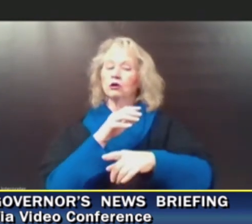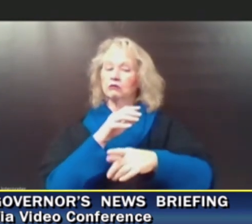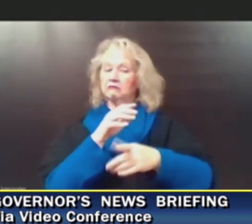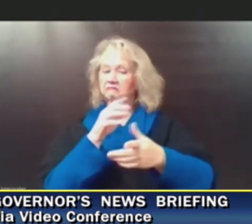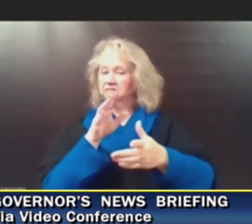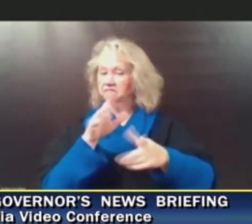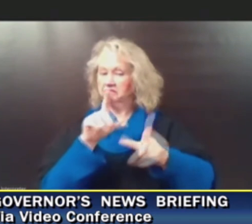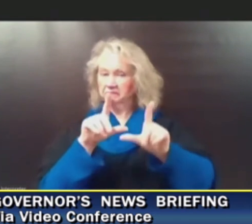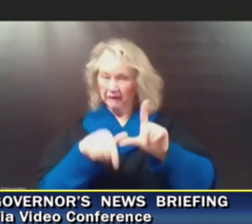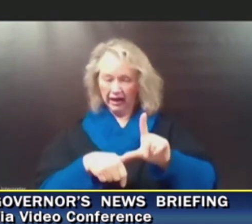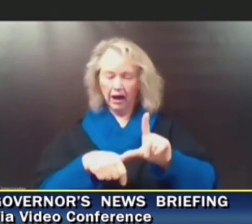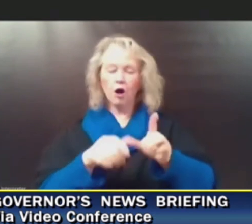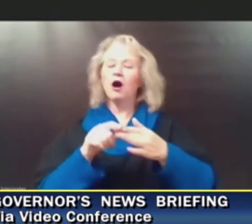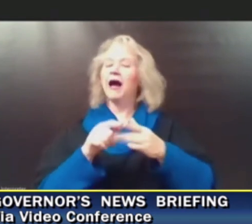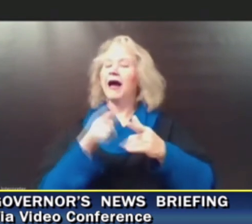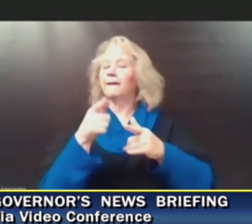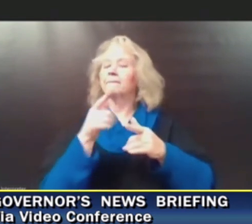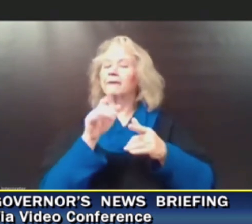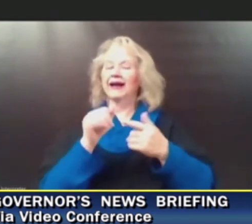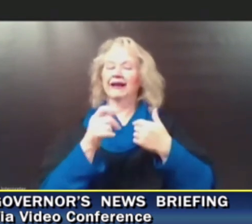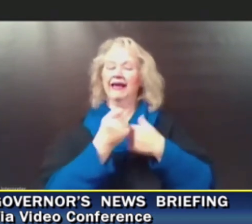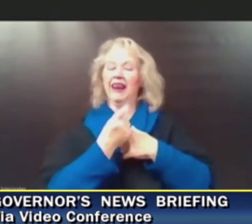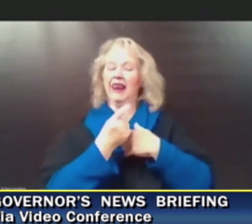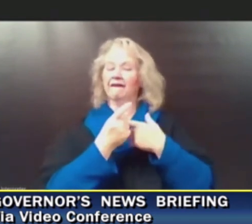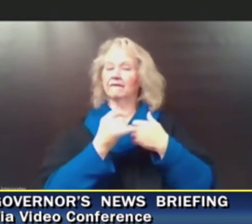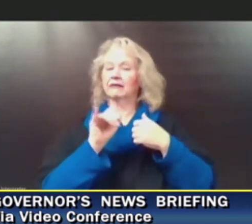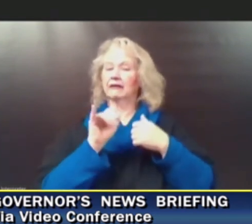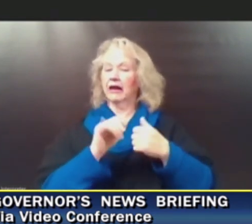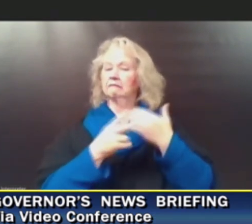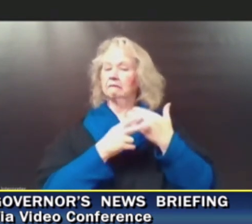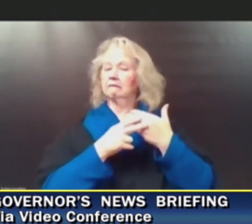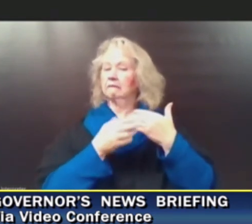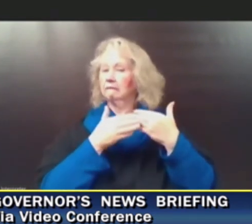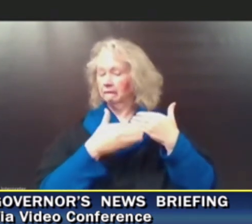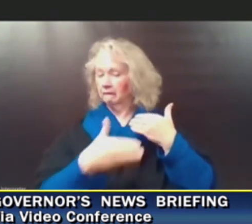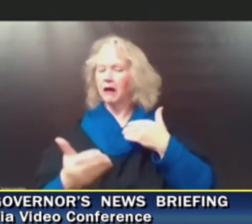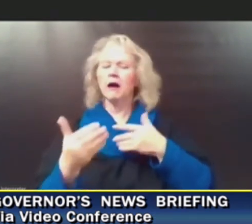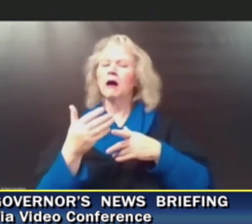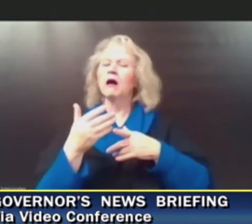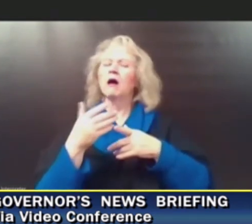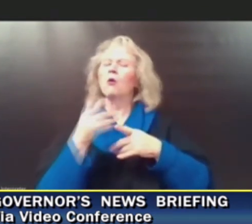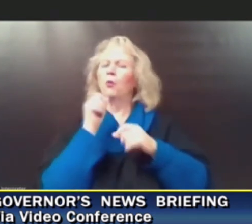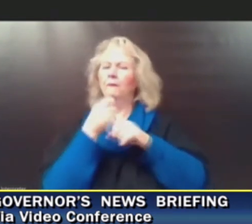gets to make this call in the most technical sense? Who has that authority?